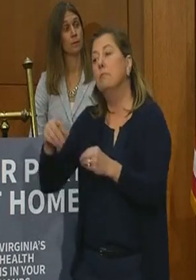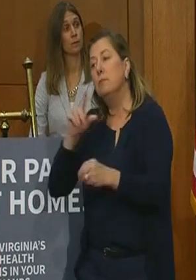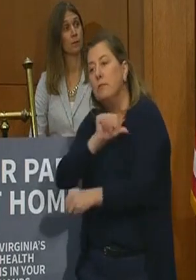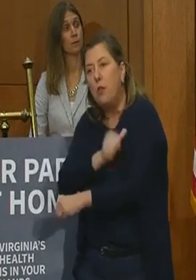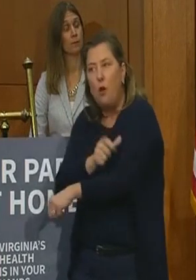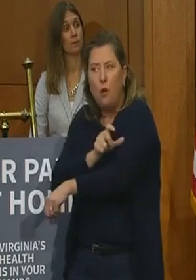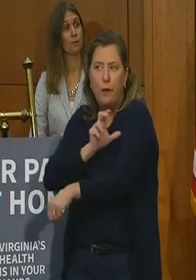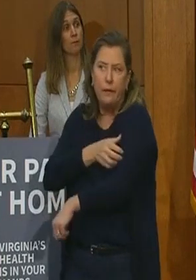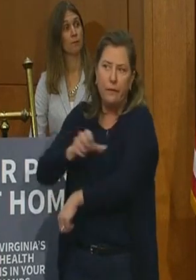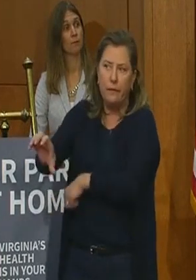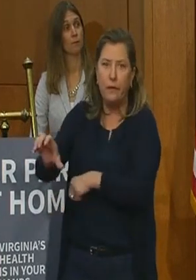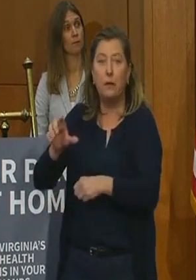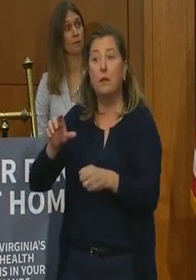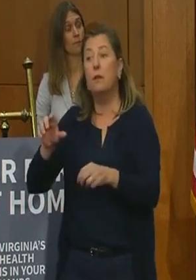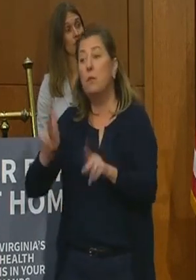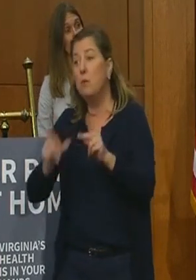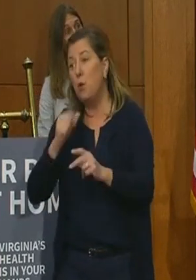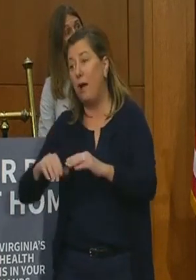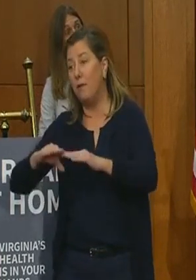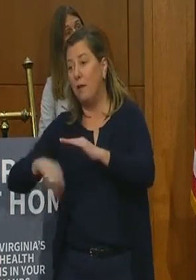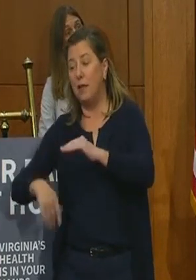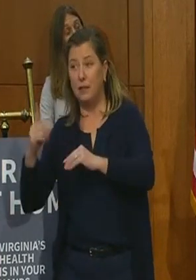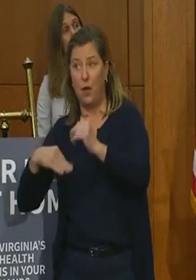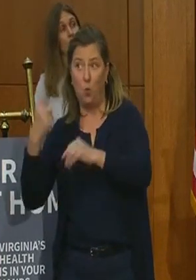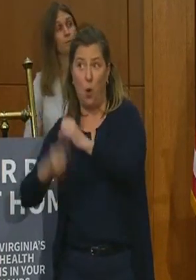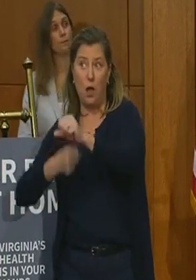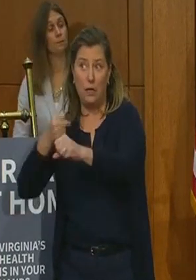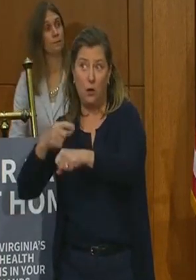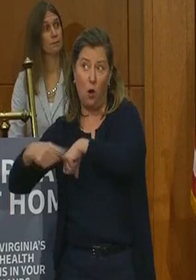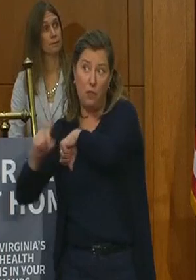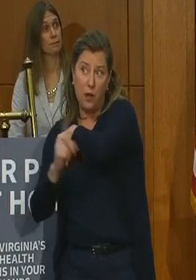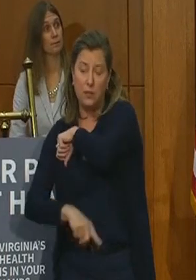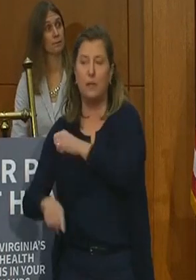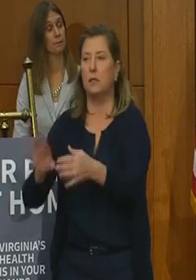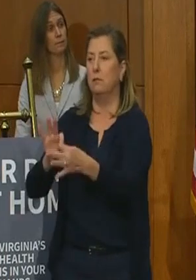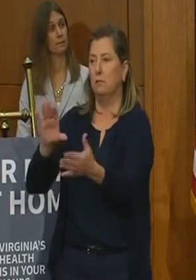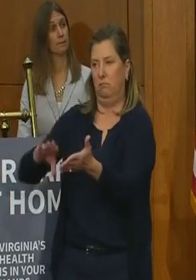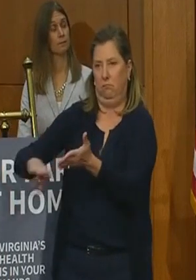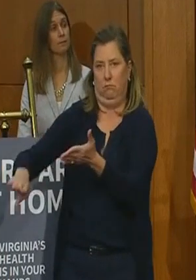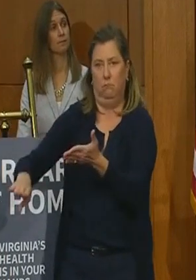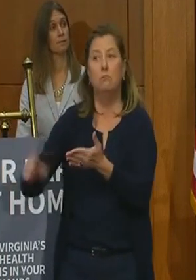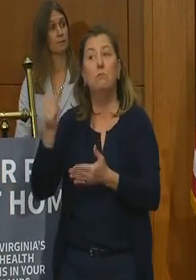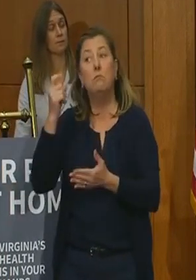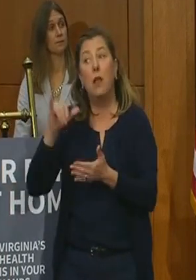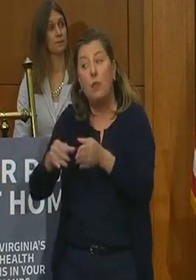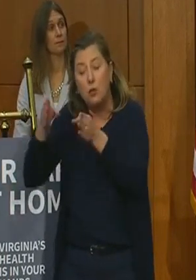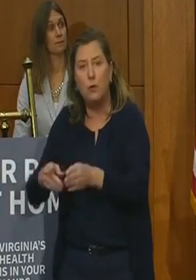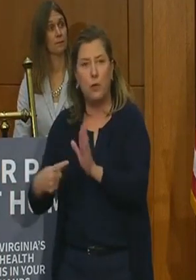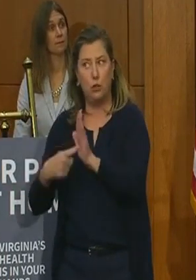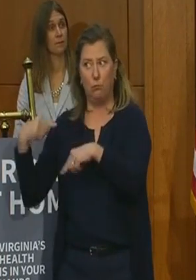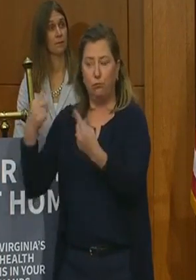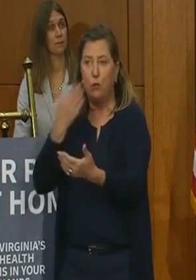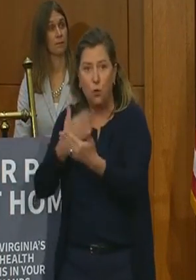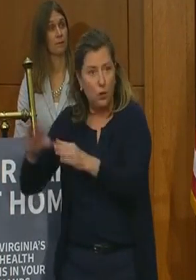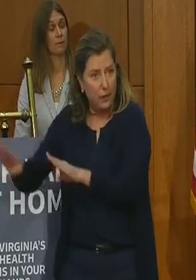who have one year or less left in their sentences. They must have demonstrated good behavior